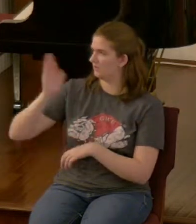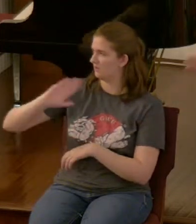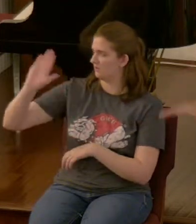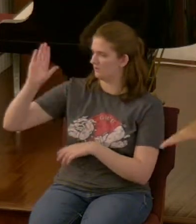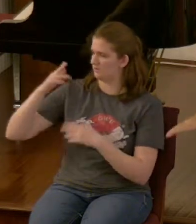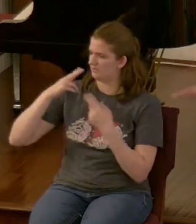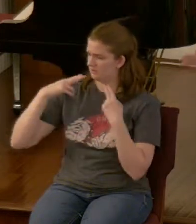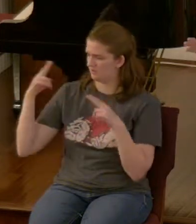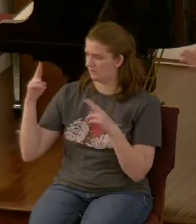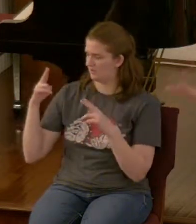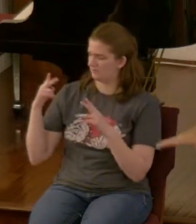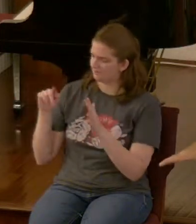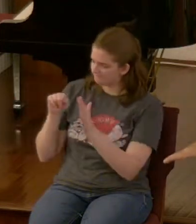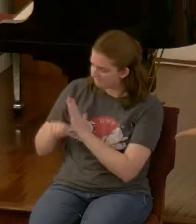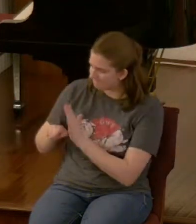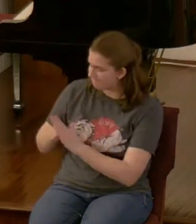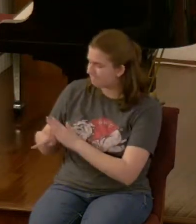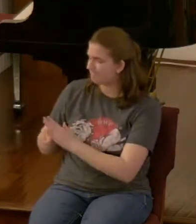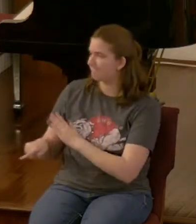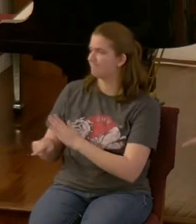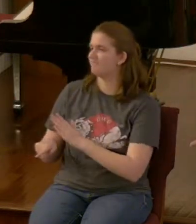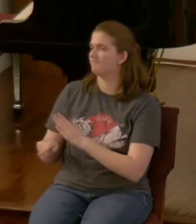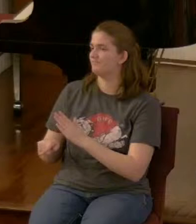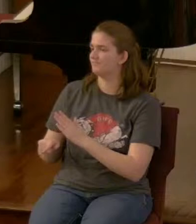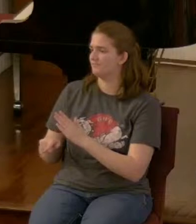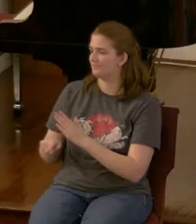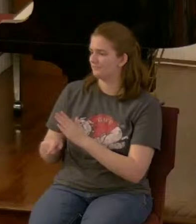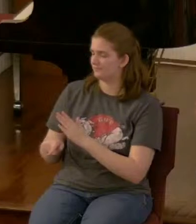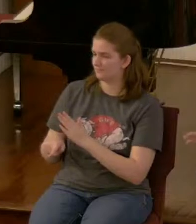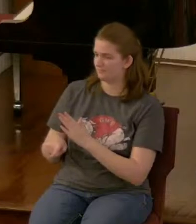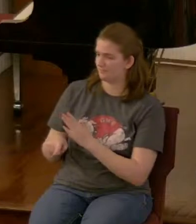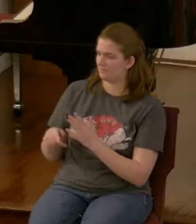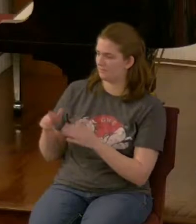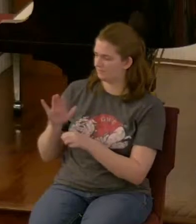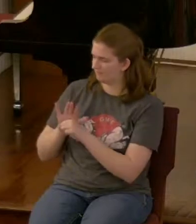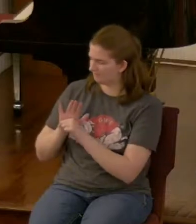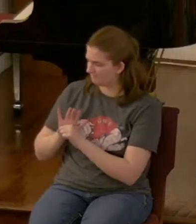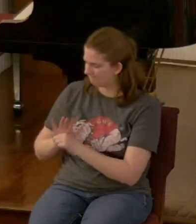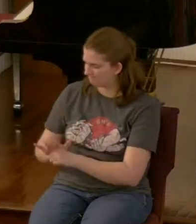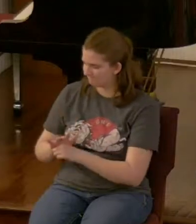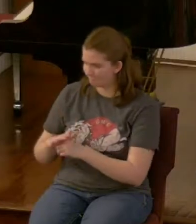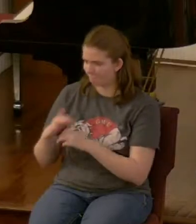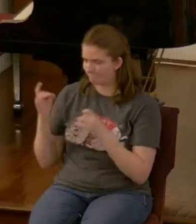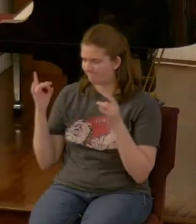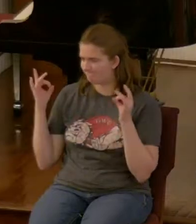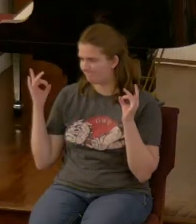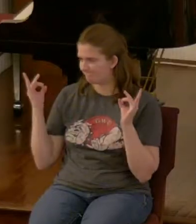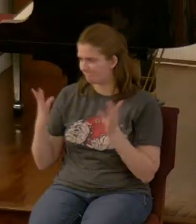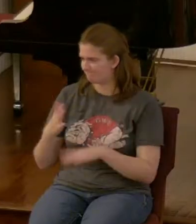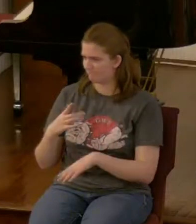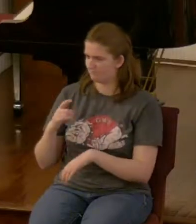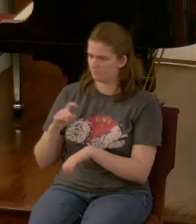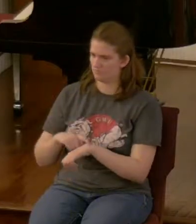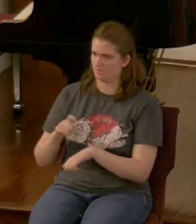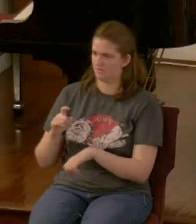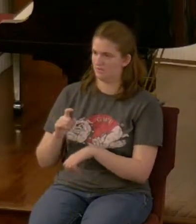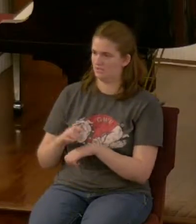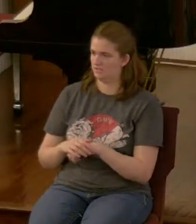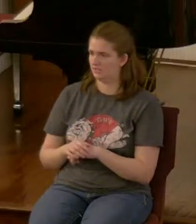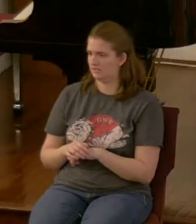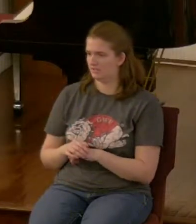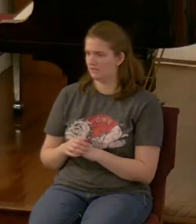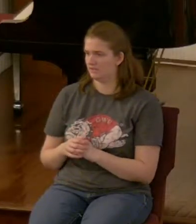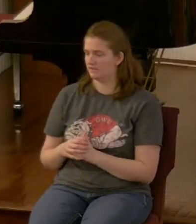where they're being killed they're being persecuted everything else that it's going to be terrible the second two and a half years or three and a half years